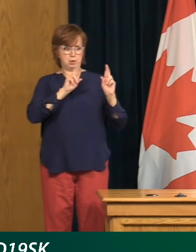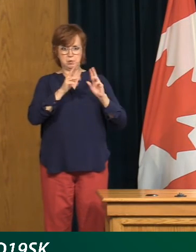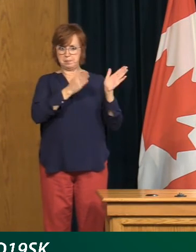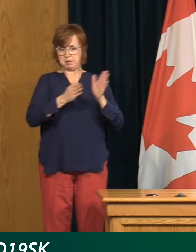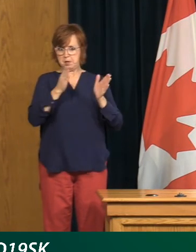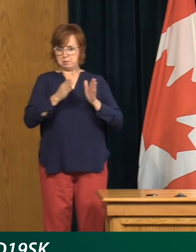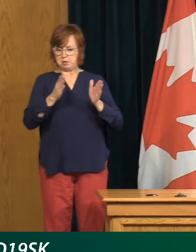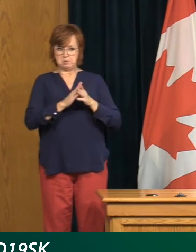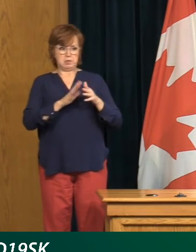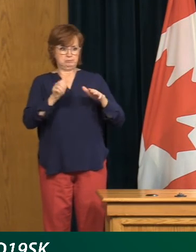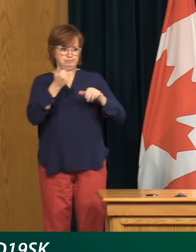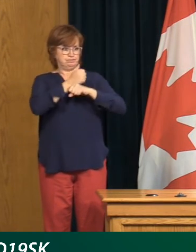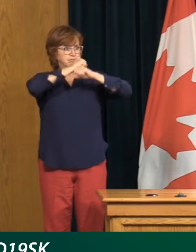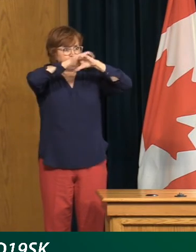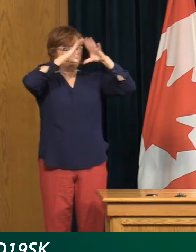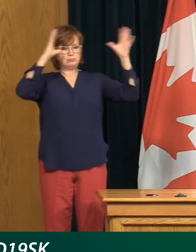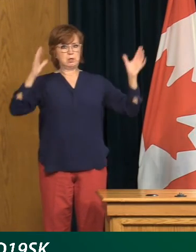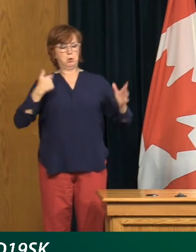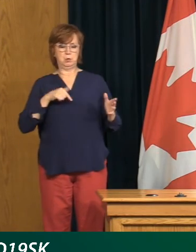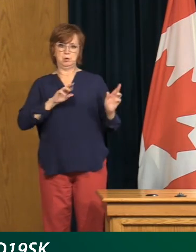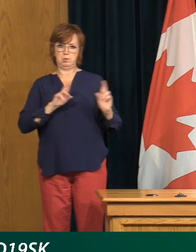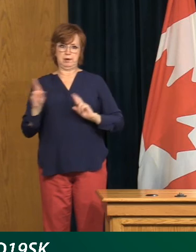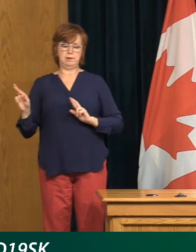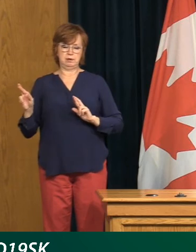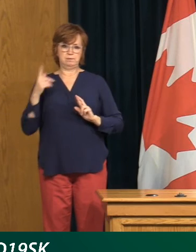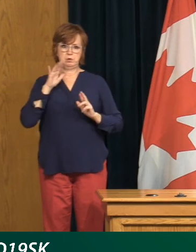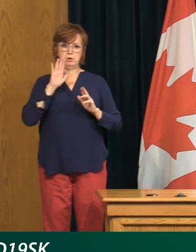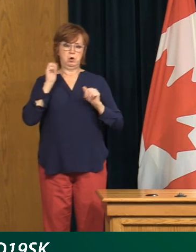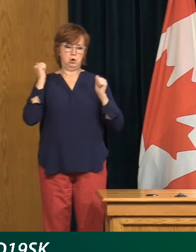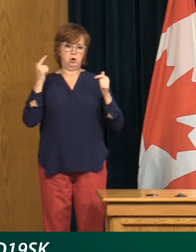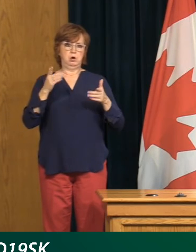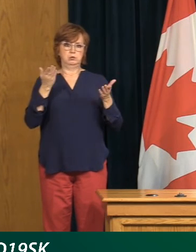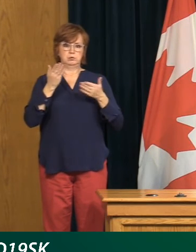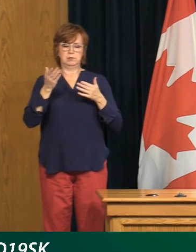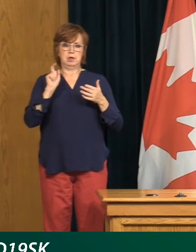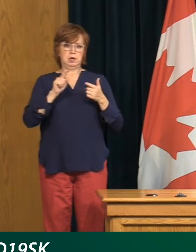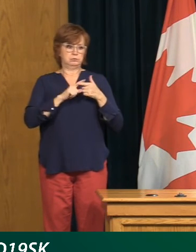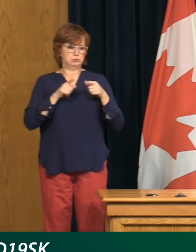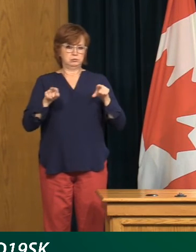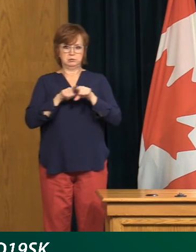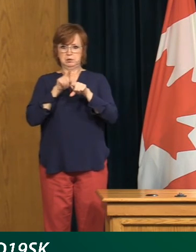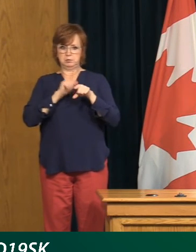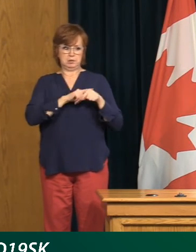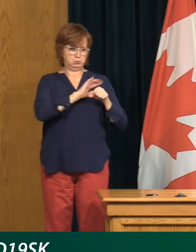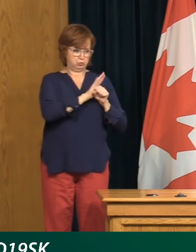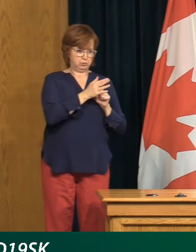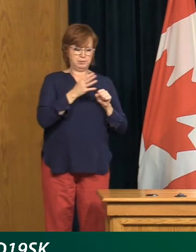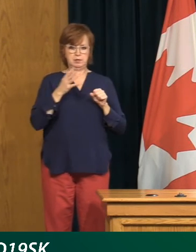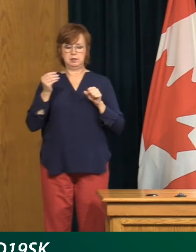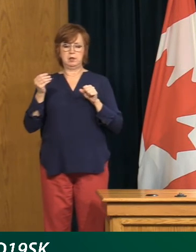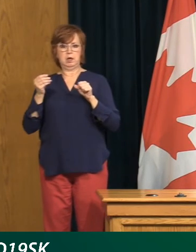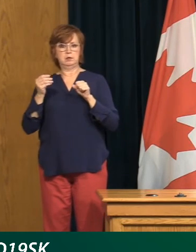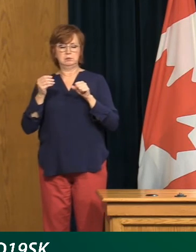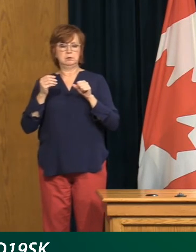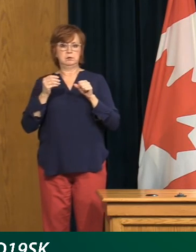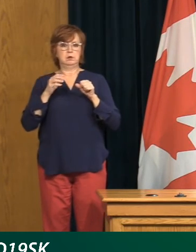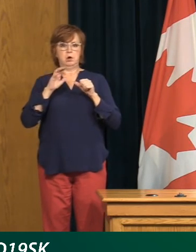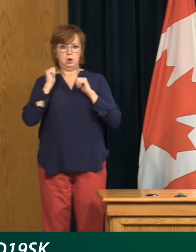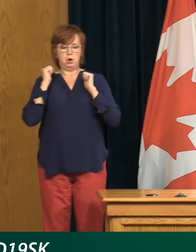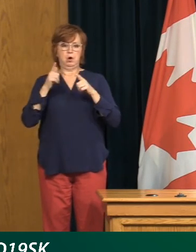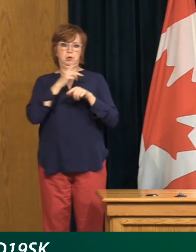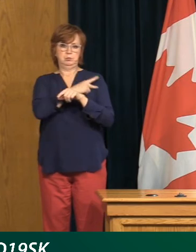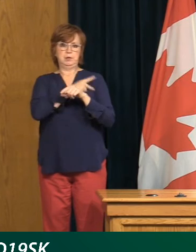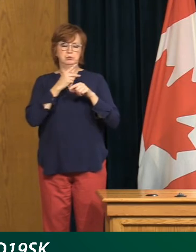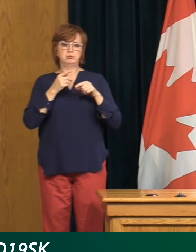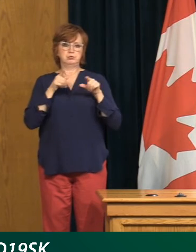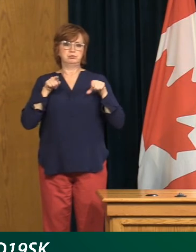service resumption. So we are providing services to non-COVID patients and COVID at the same time. So we continue to